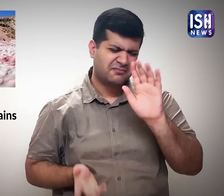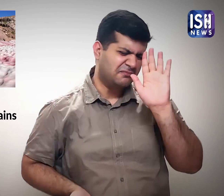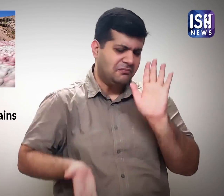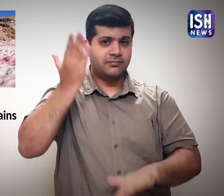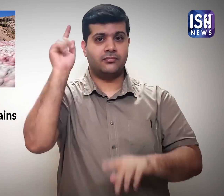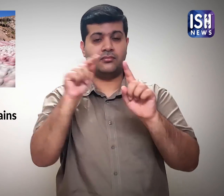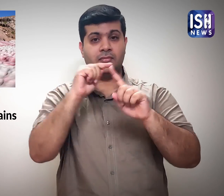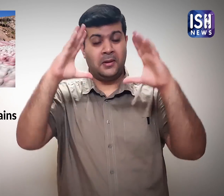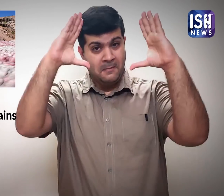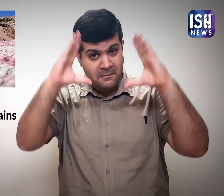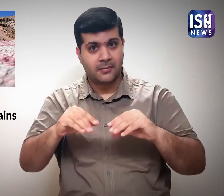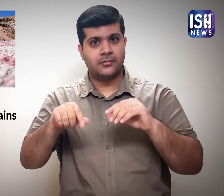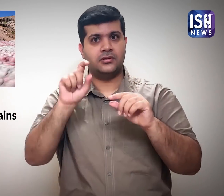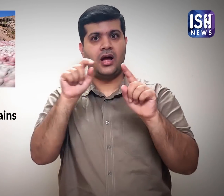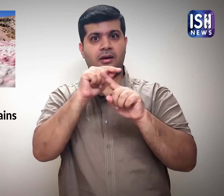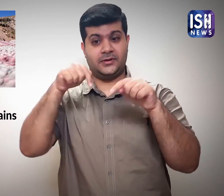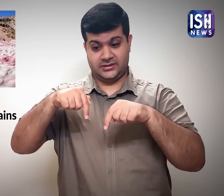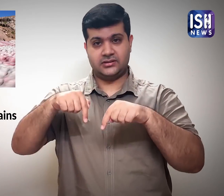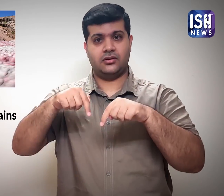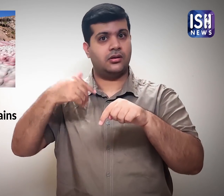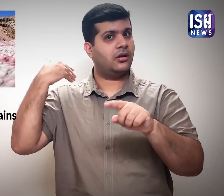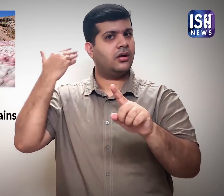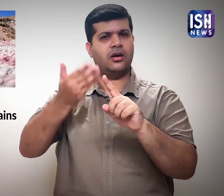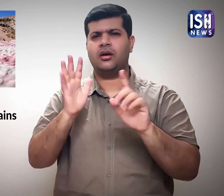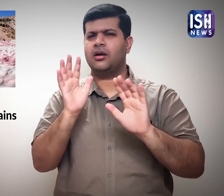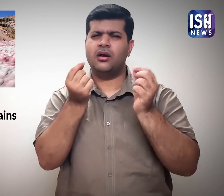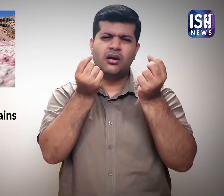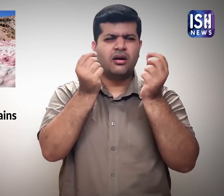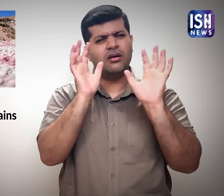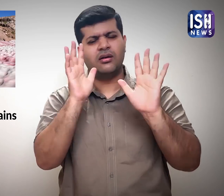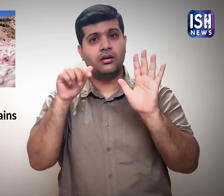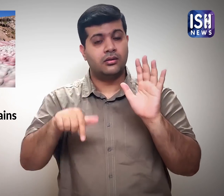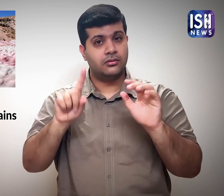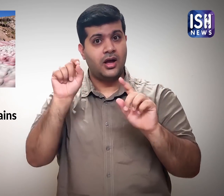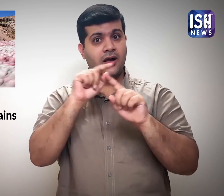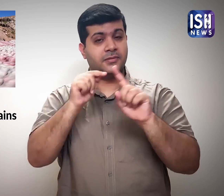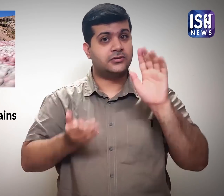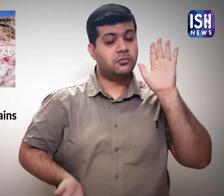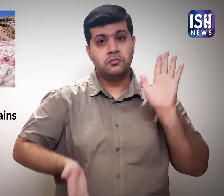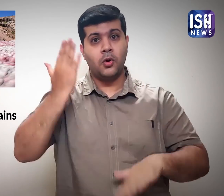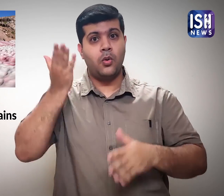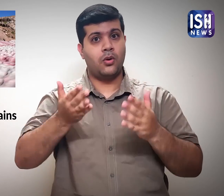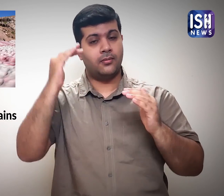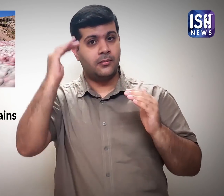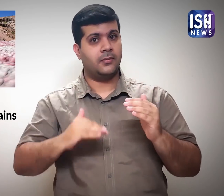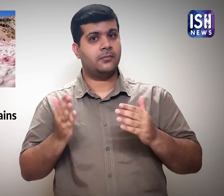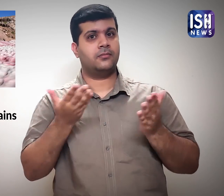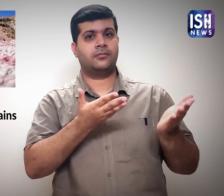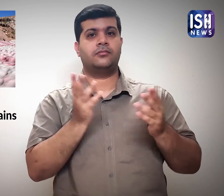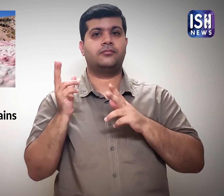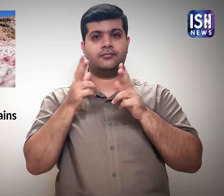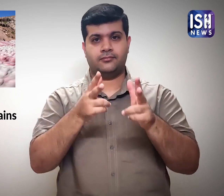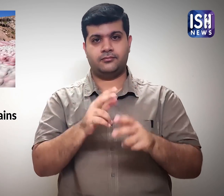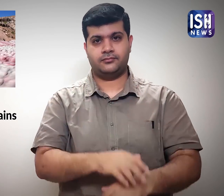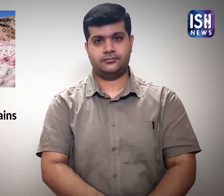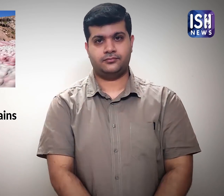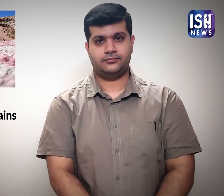Another one is a not by of the gravity and the nature the algae. is main fagi. fagi. This a